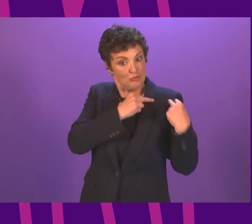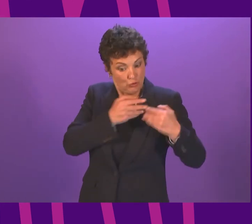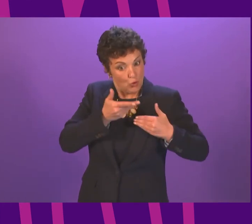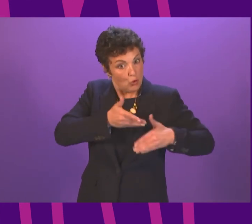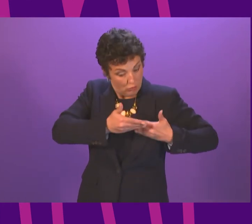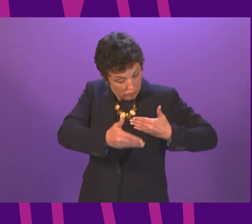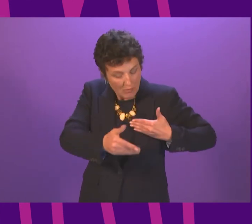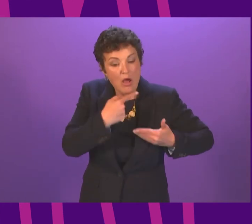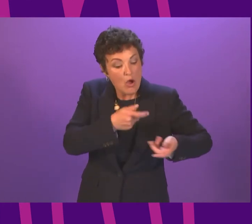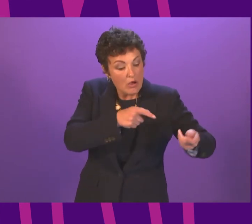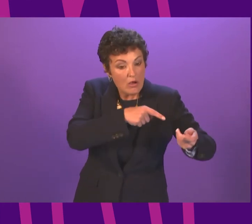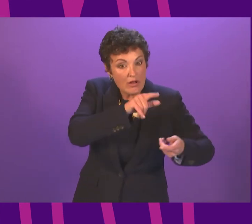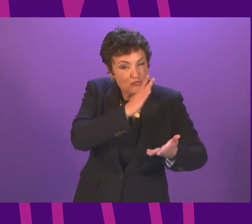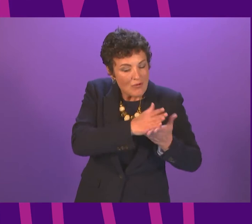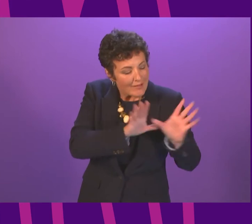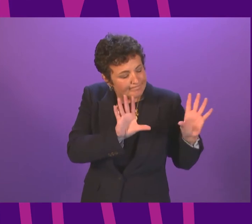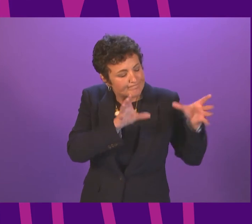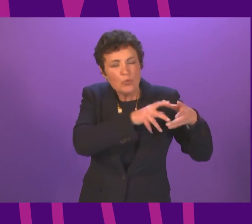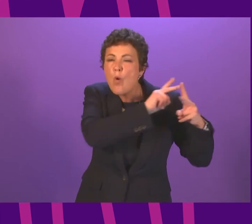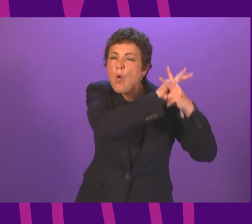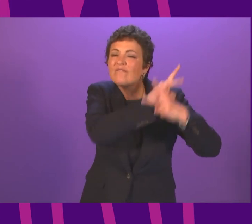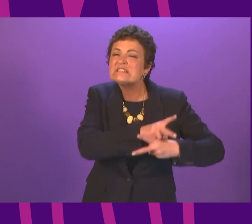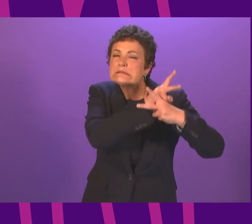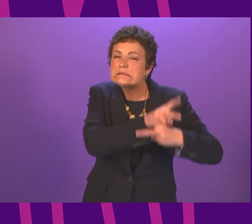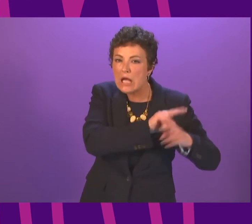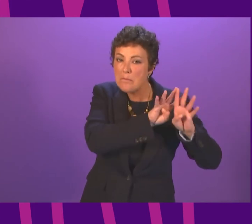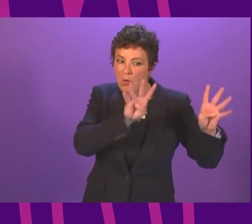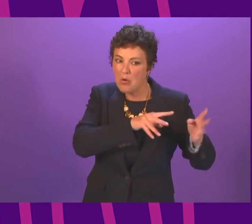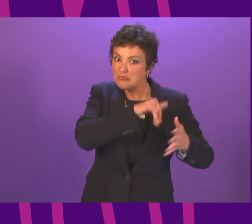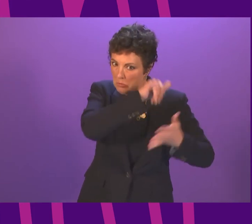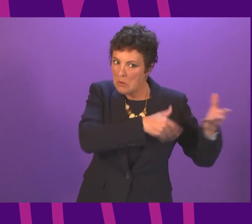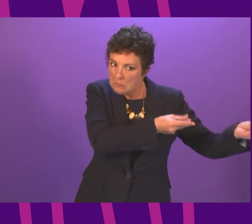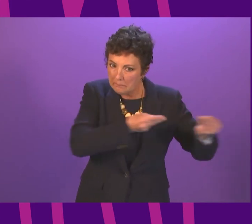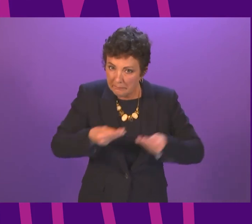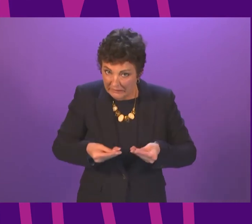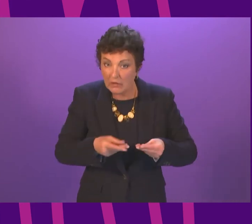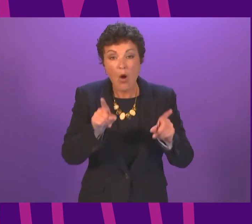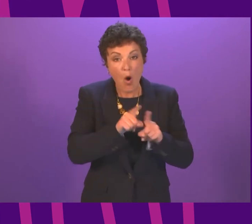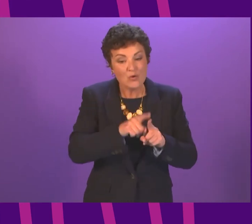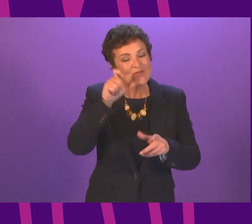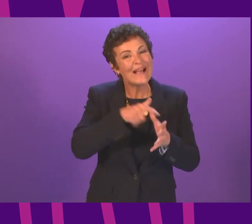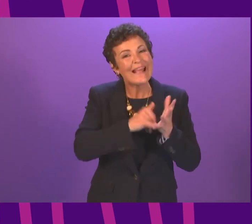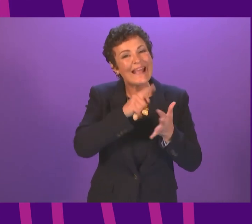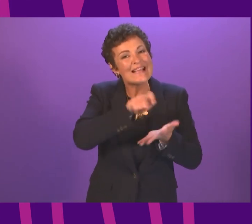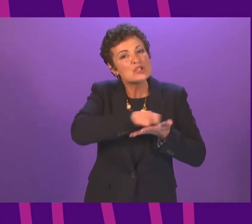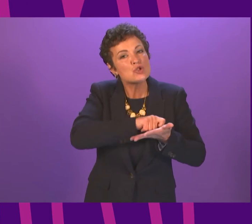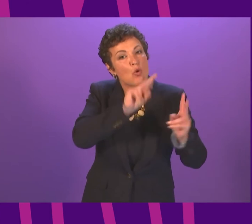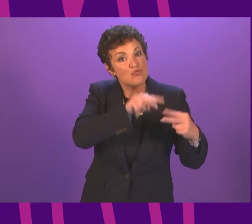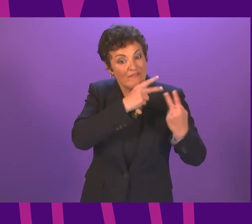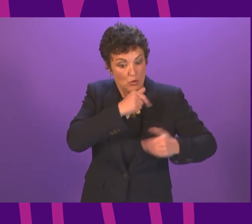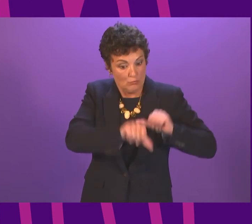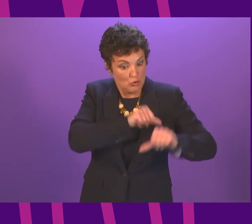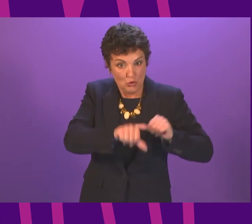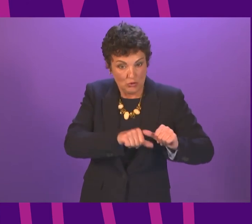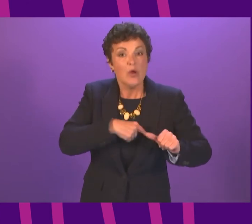There has been a report from the oversight board that was established. There has now been the case note review process, which has